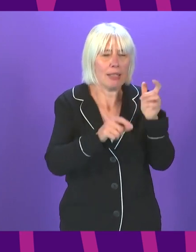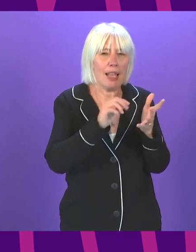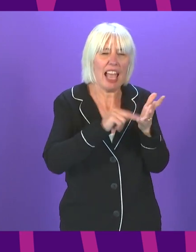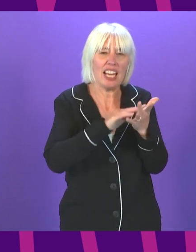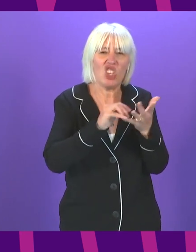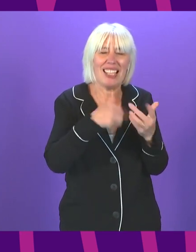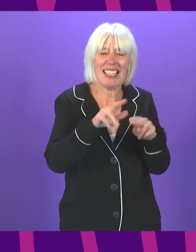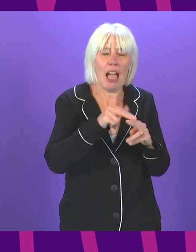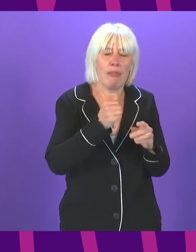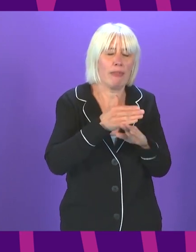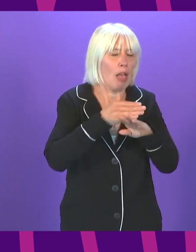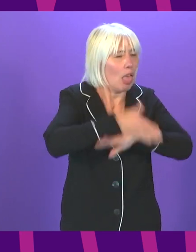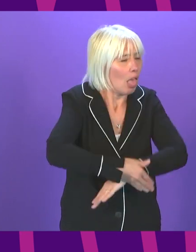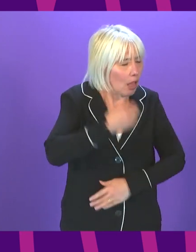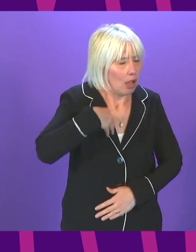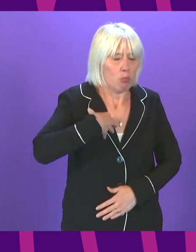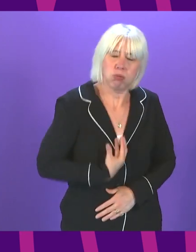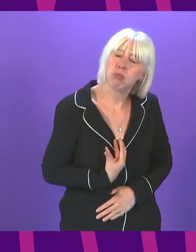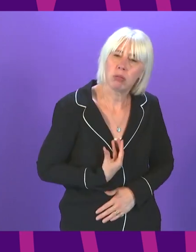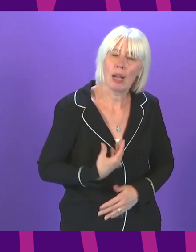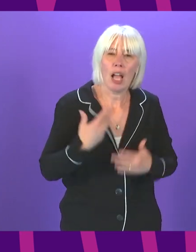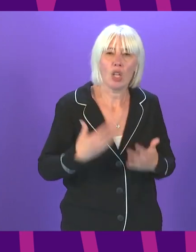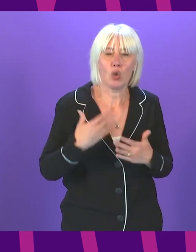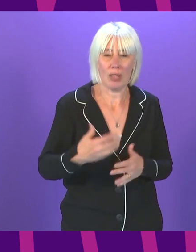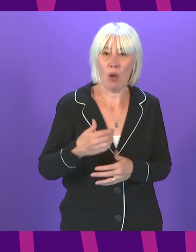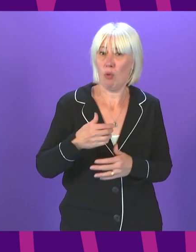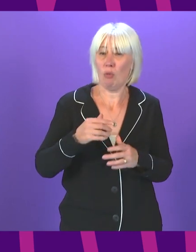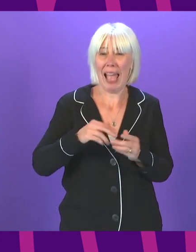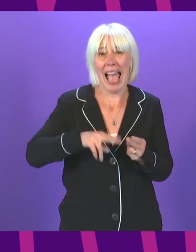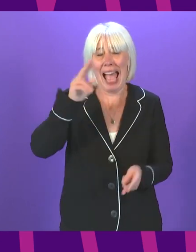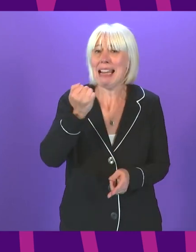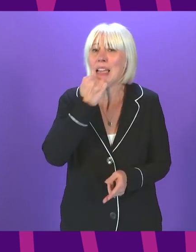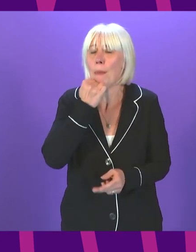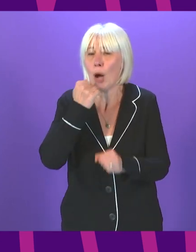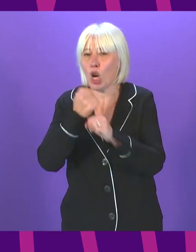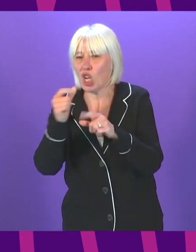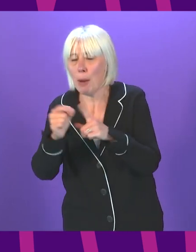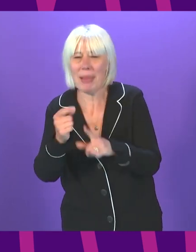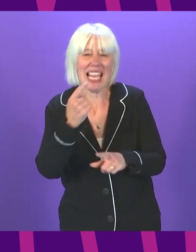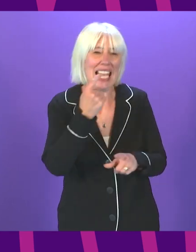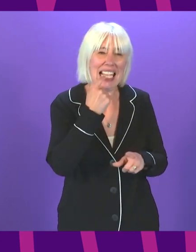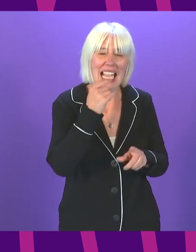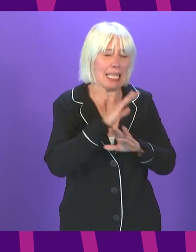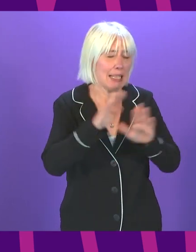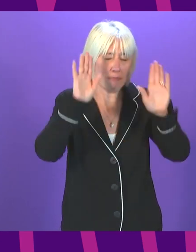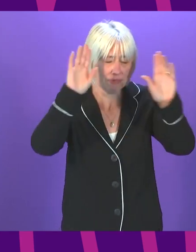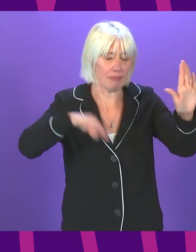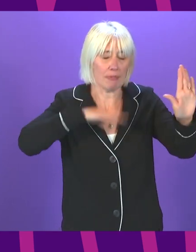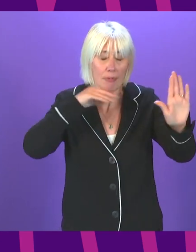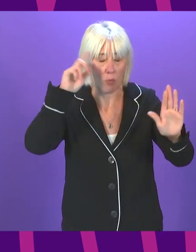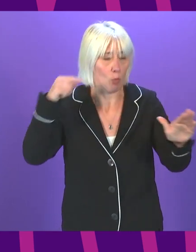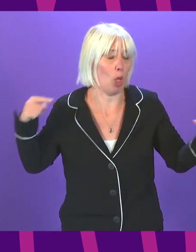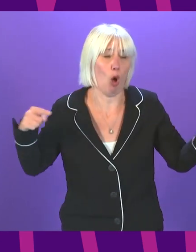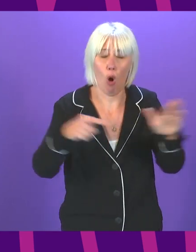any wonder the survey shows 50% of GPs and 70% of dentists saying they are more likely to leave the profession pushing our NHS